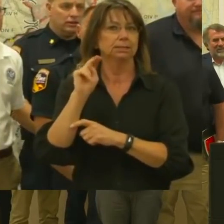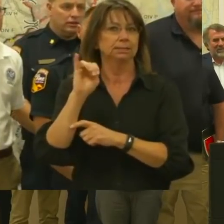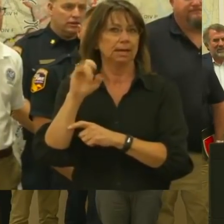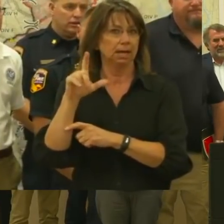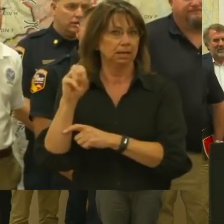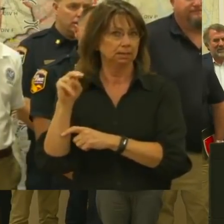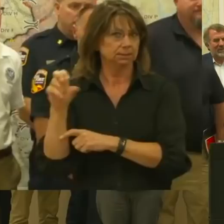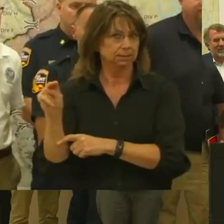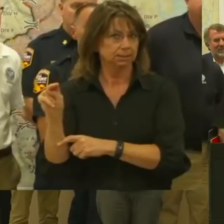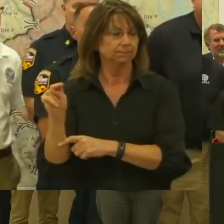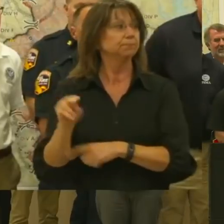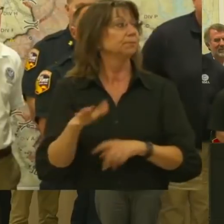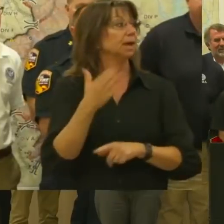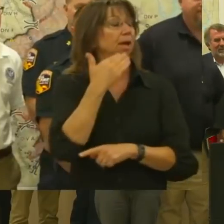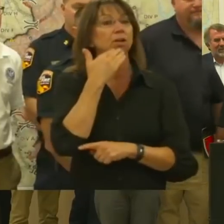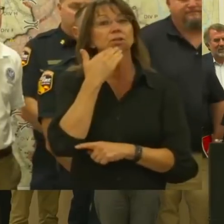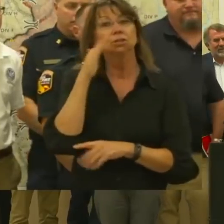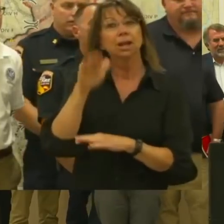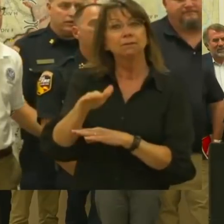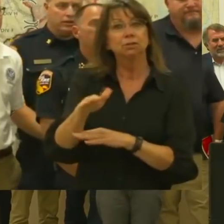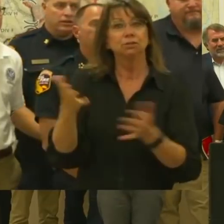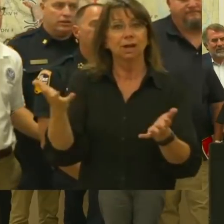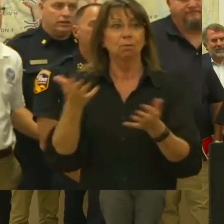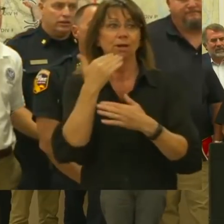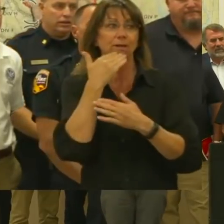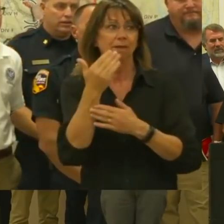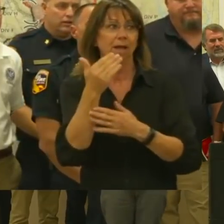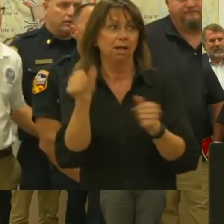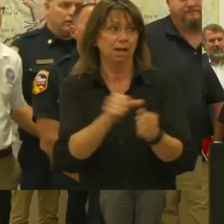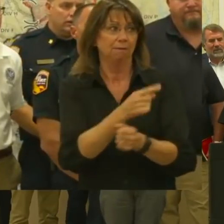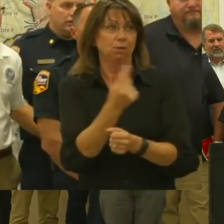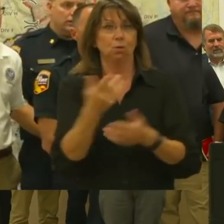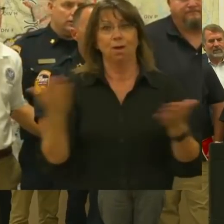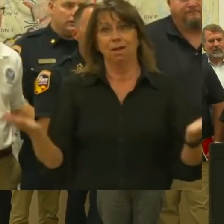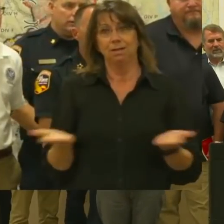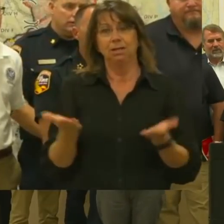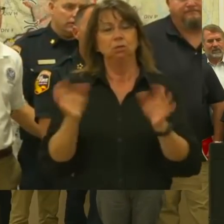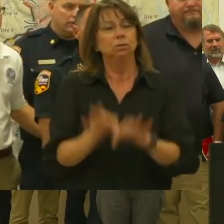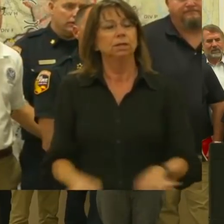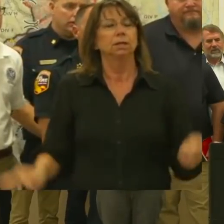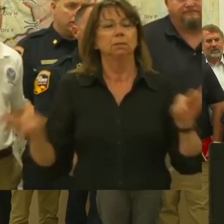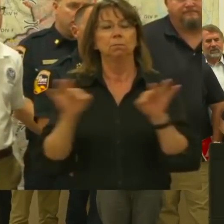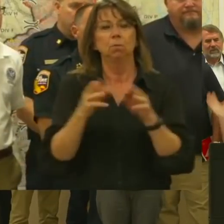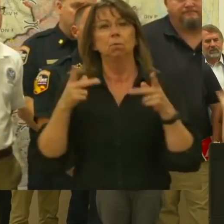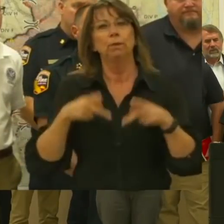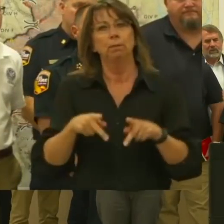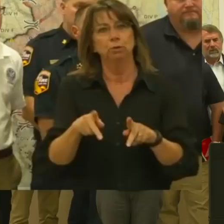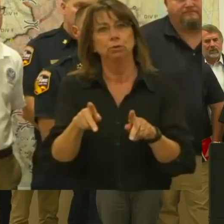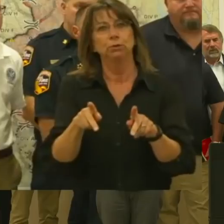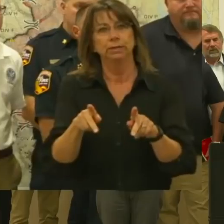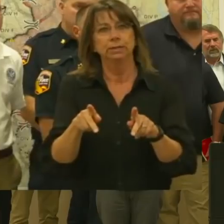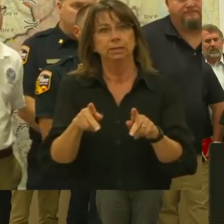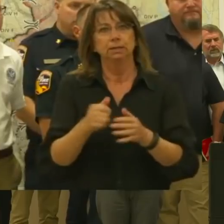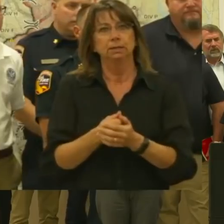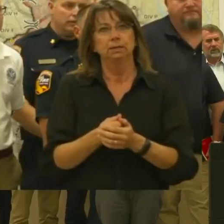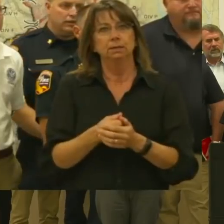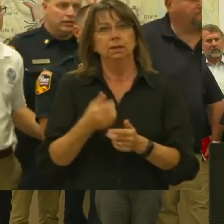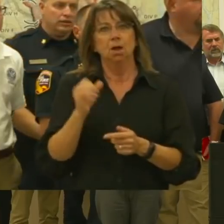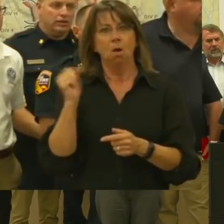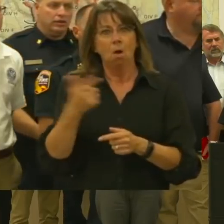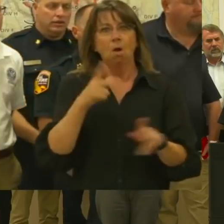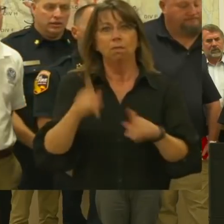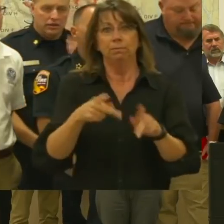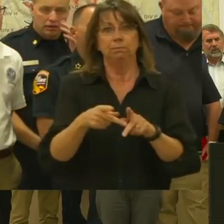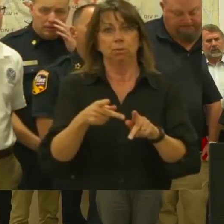Well, good afternoon, and I want to thank everyone here. This is an important opportunity for the folks behind me to give you an